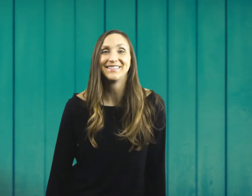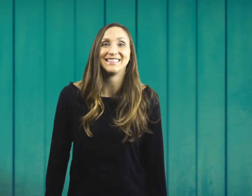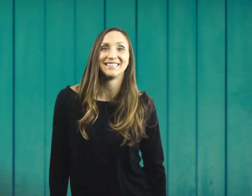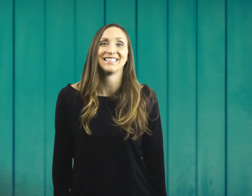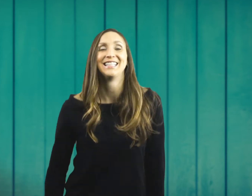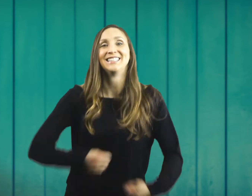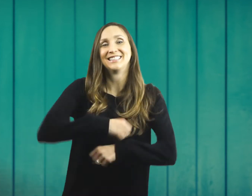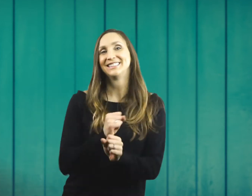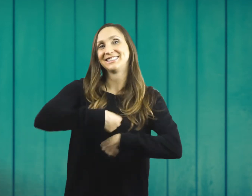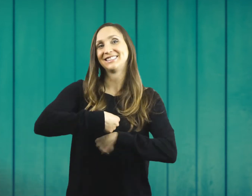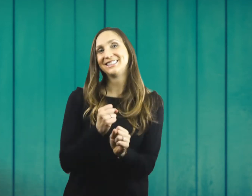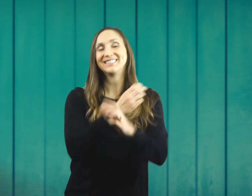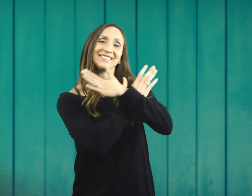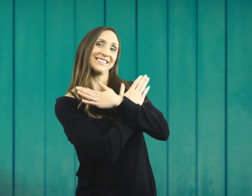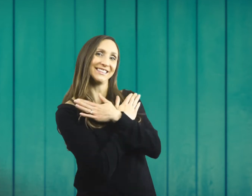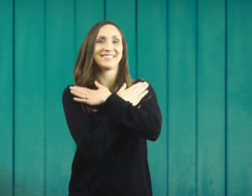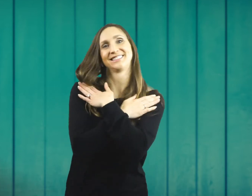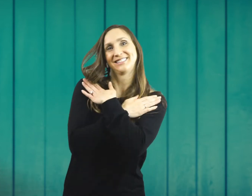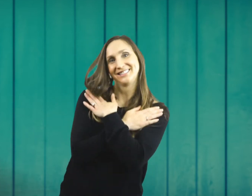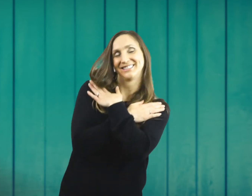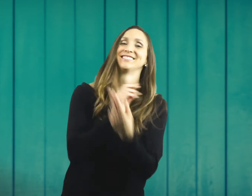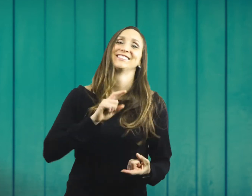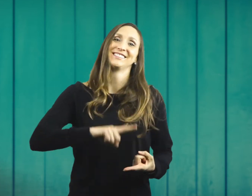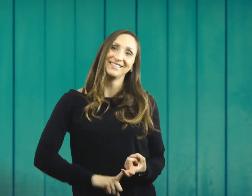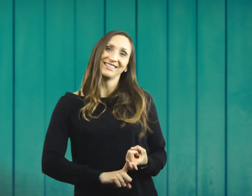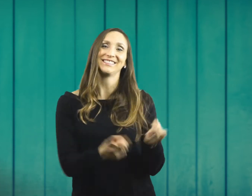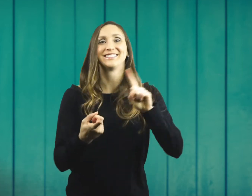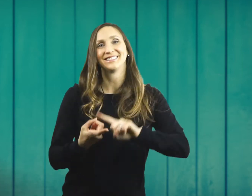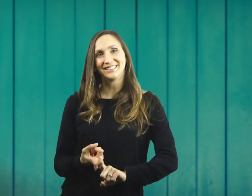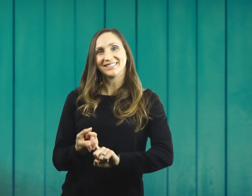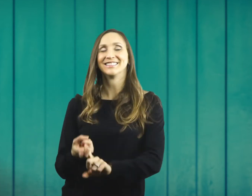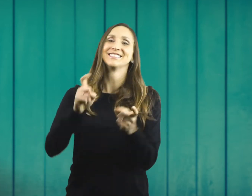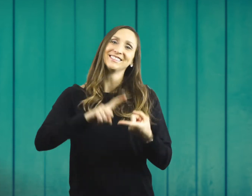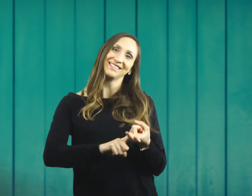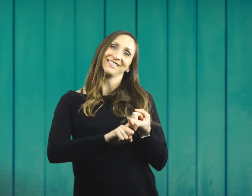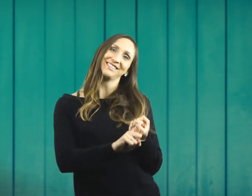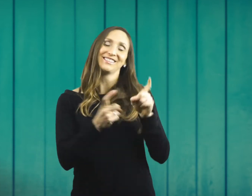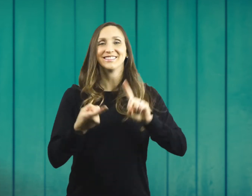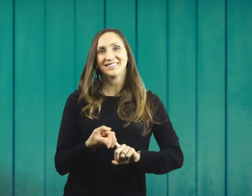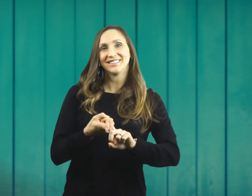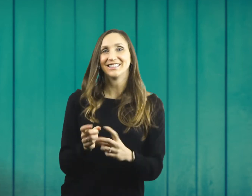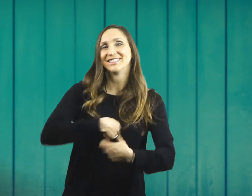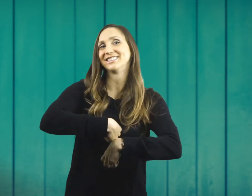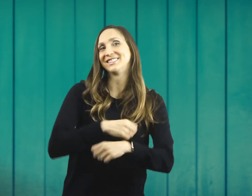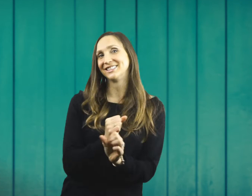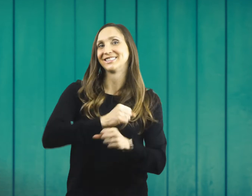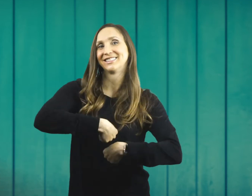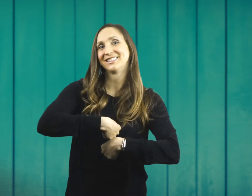God made me, and he loves me so, and he is my friend forever. God made